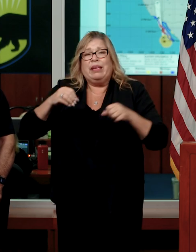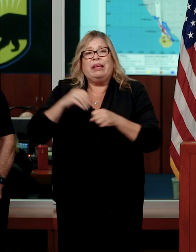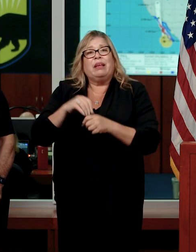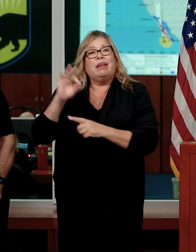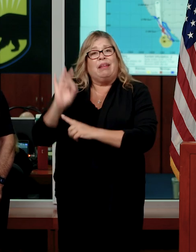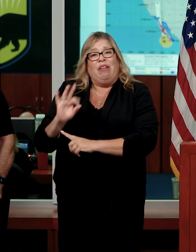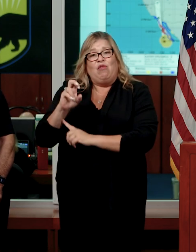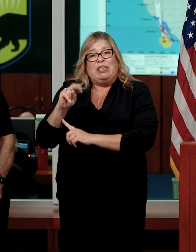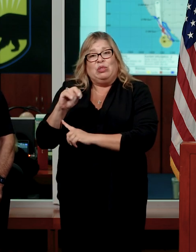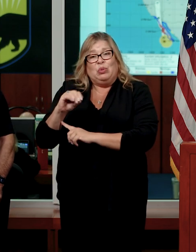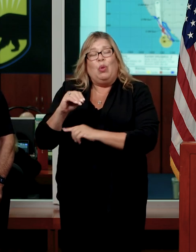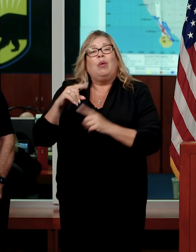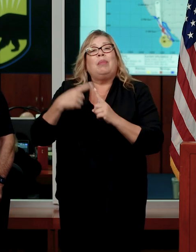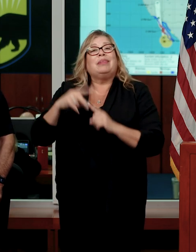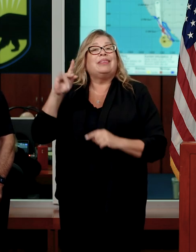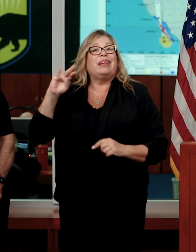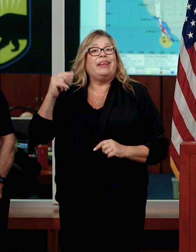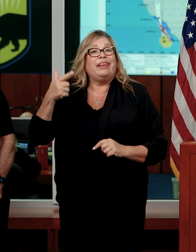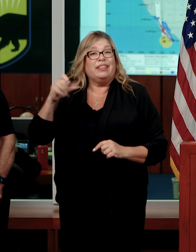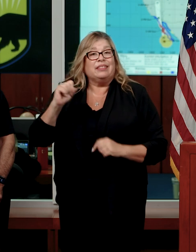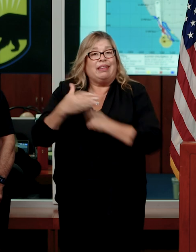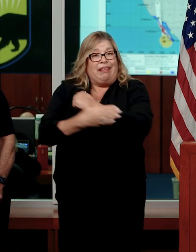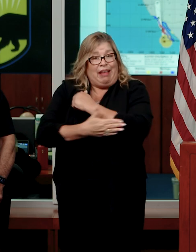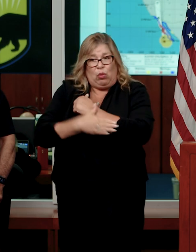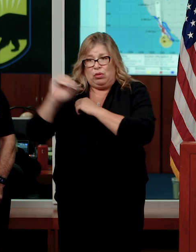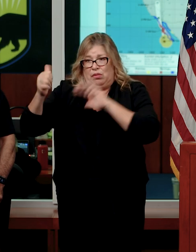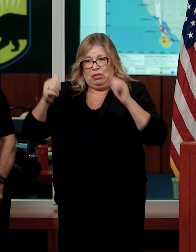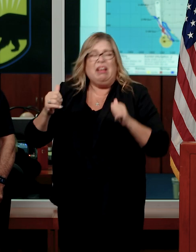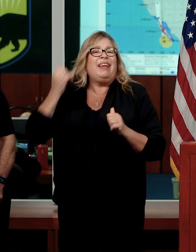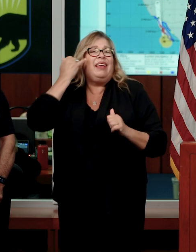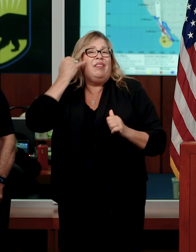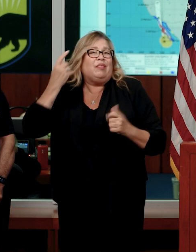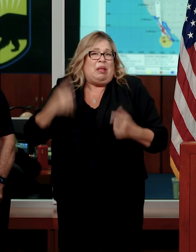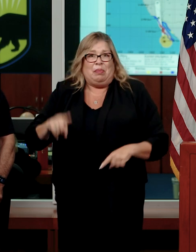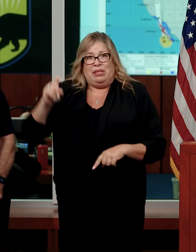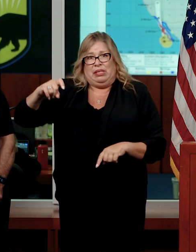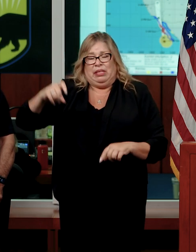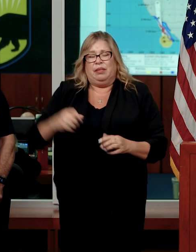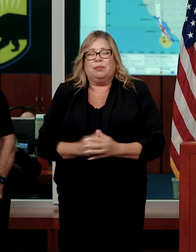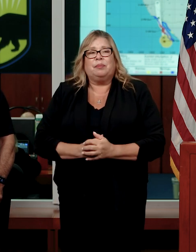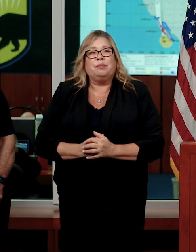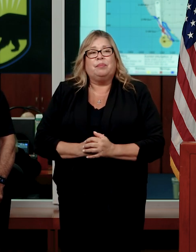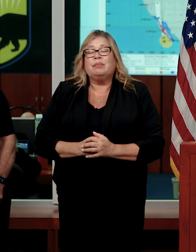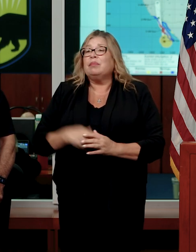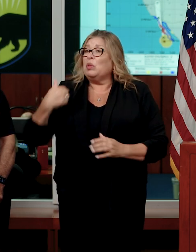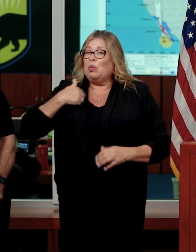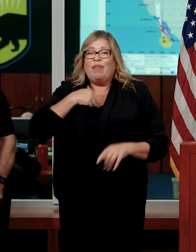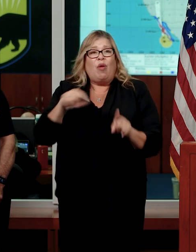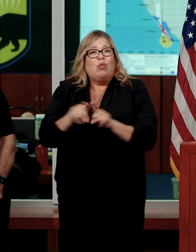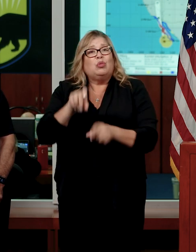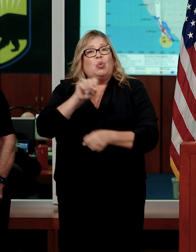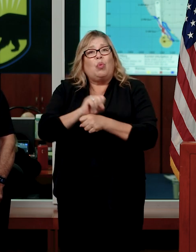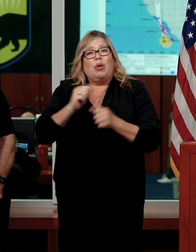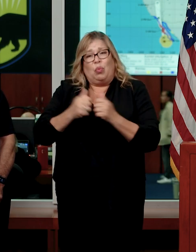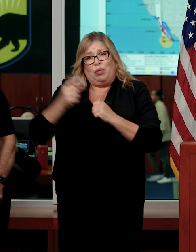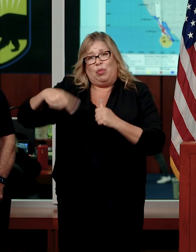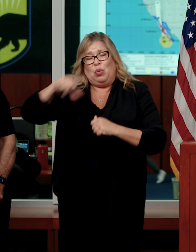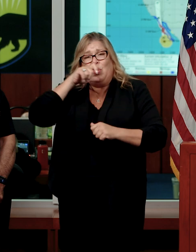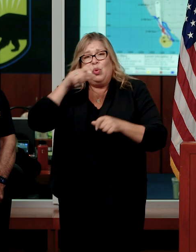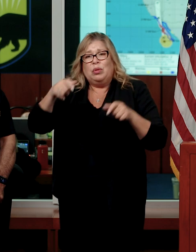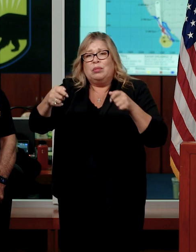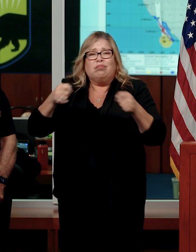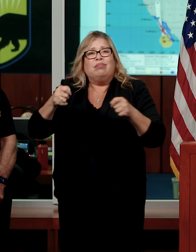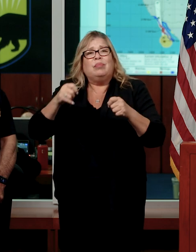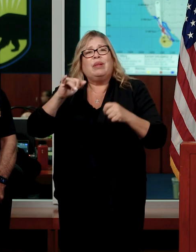and other Central Valley counties as needed. The Department is also working with dam operators in Southern